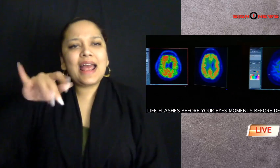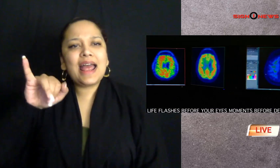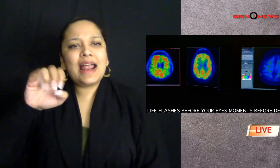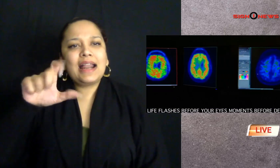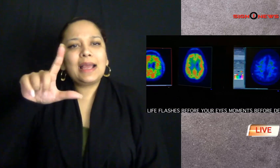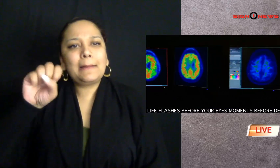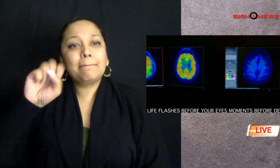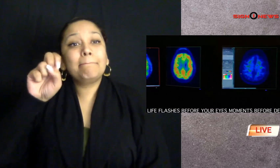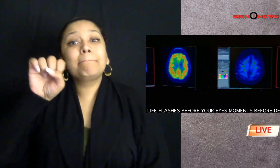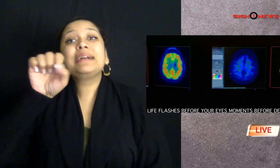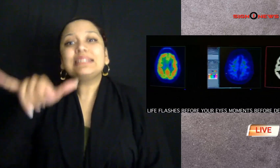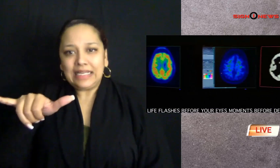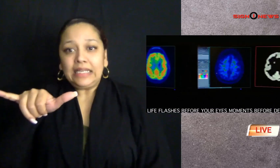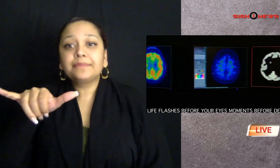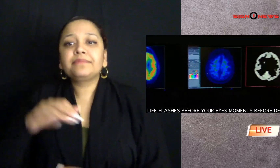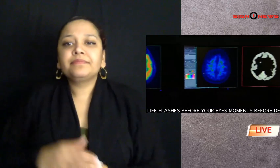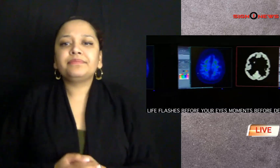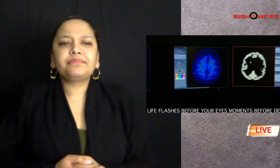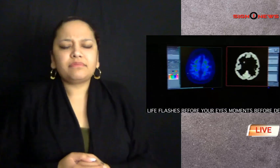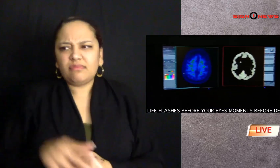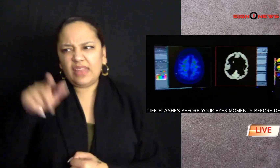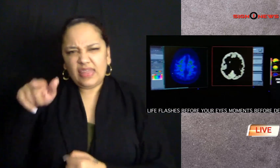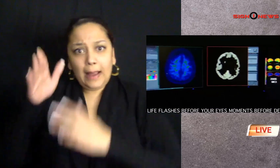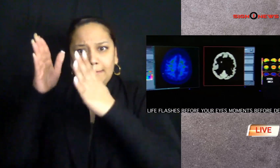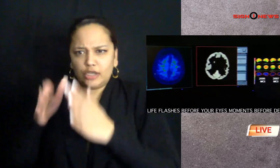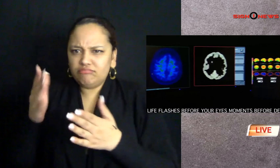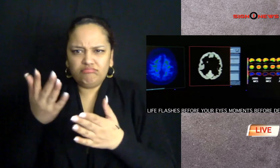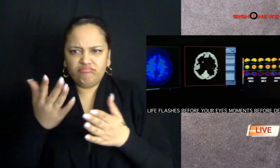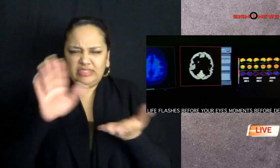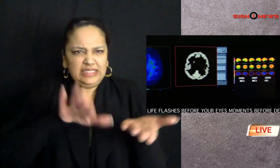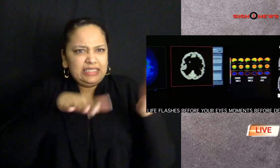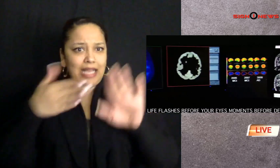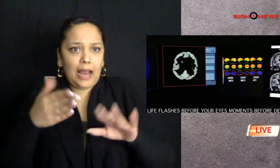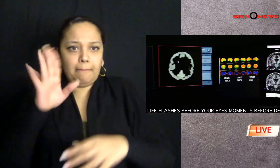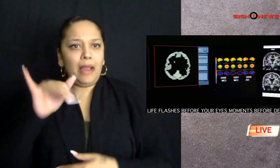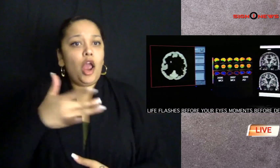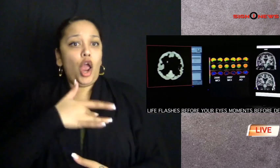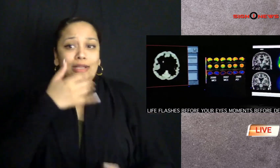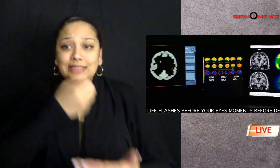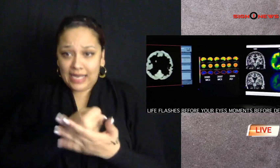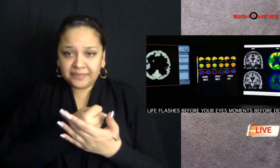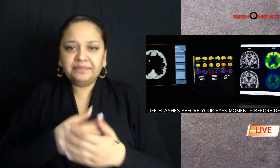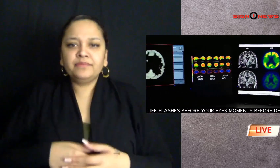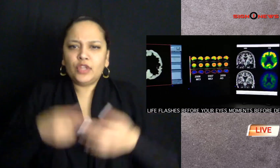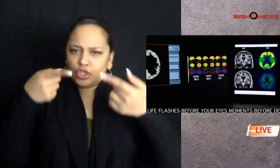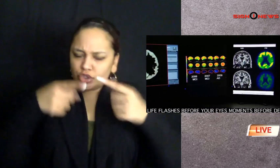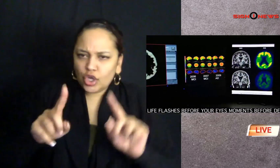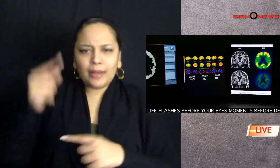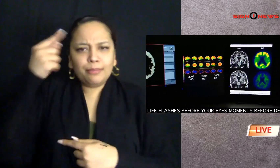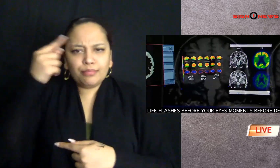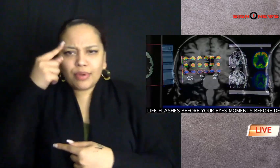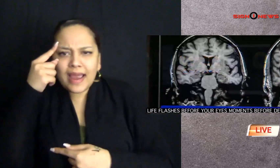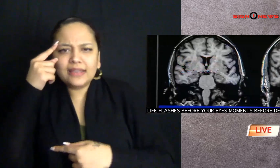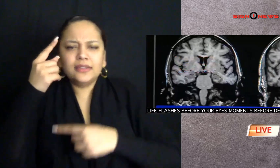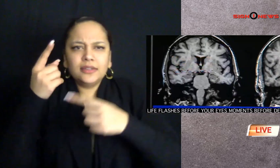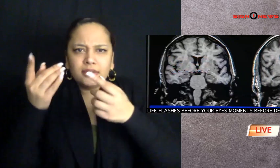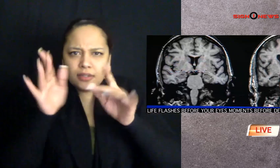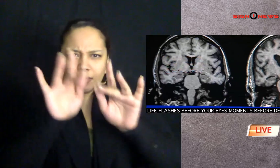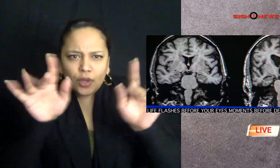suddenly died of a heart attack while the brain data was